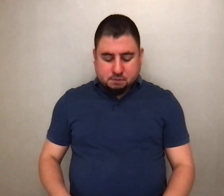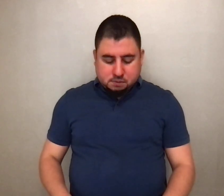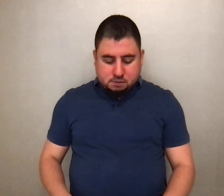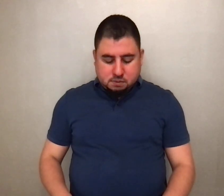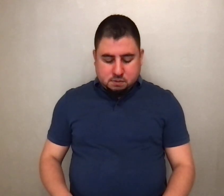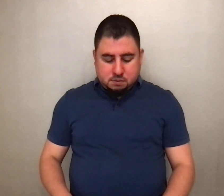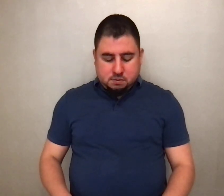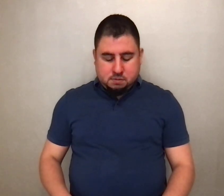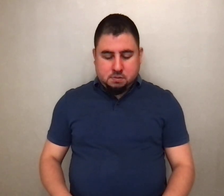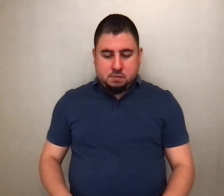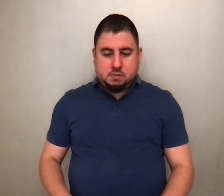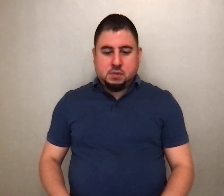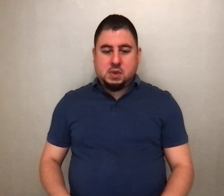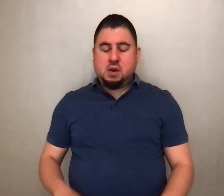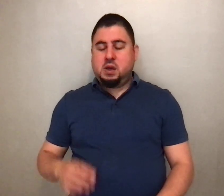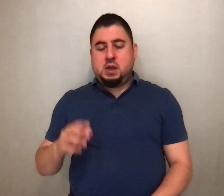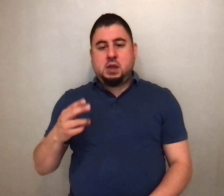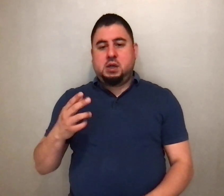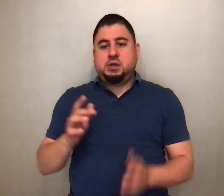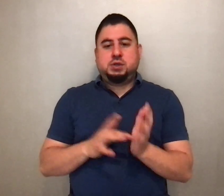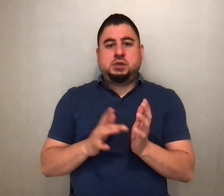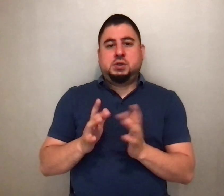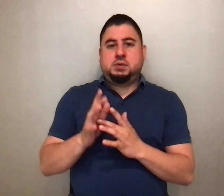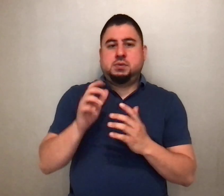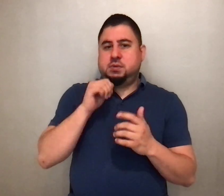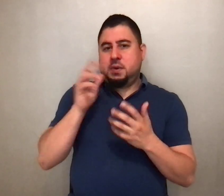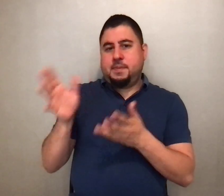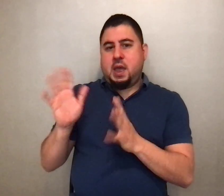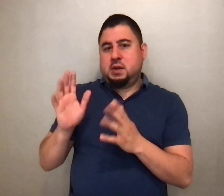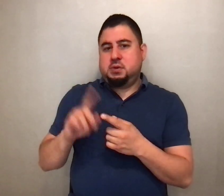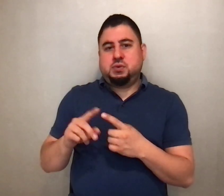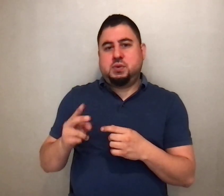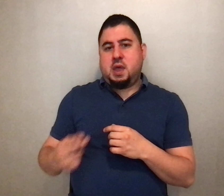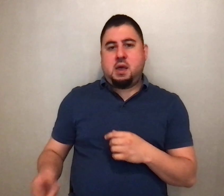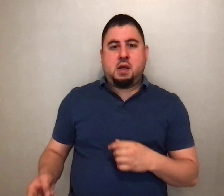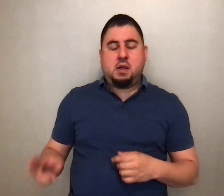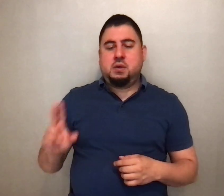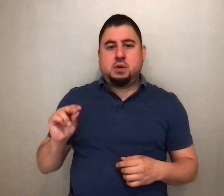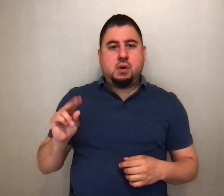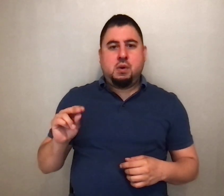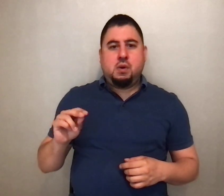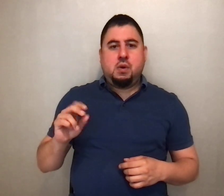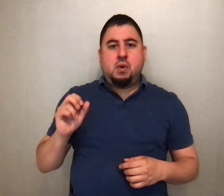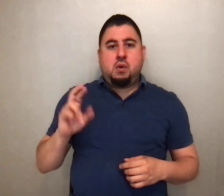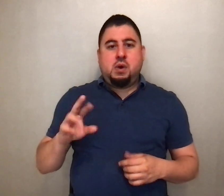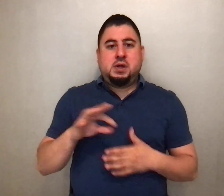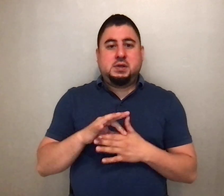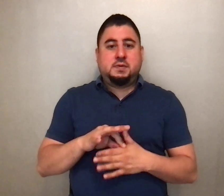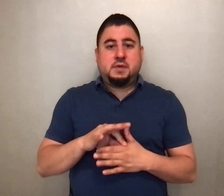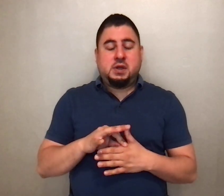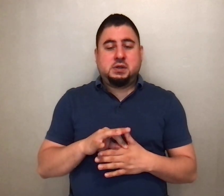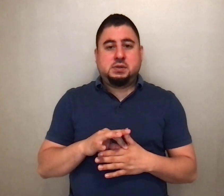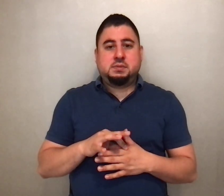was he abandoned to the netherworld, nor did his flesh see corruption.